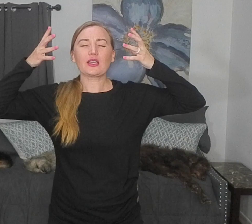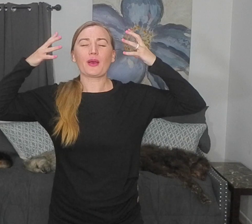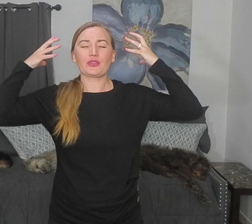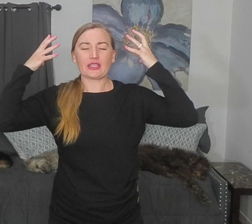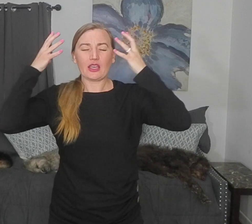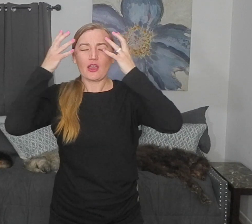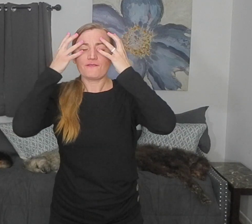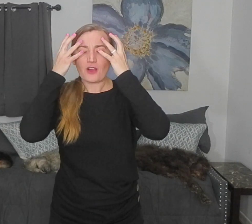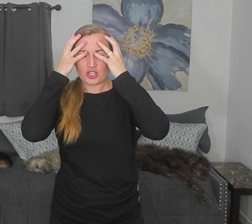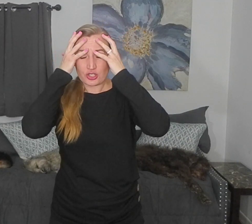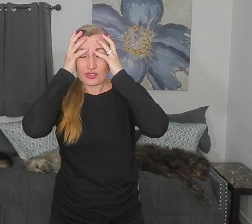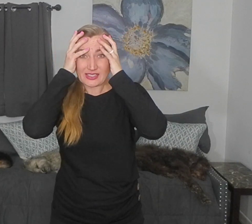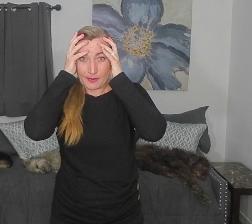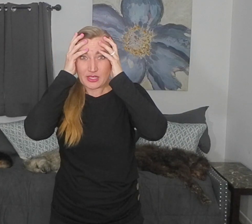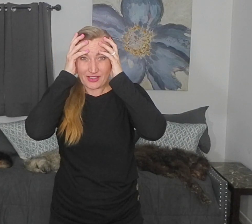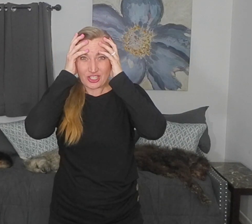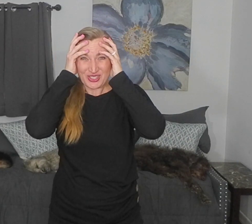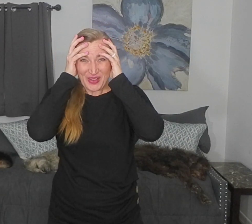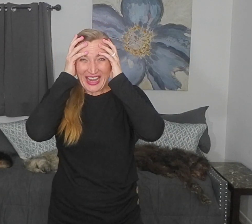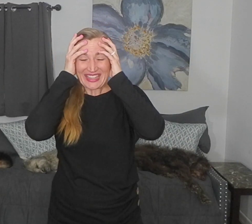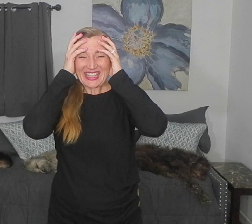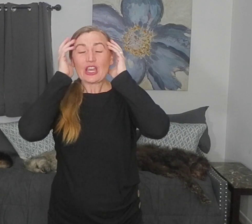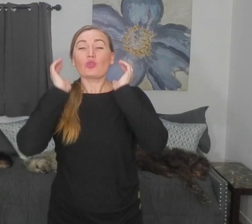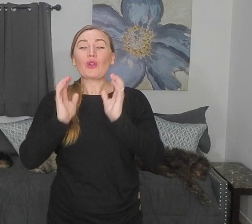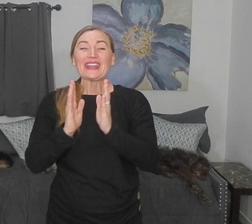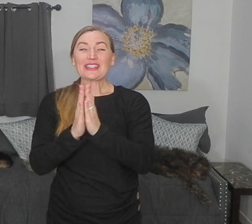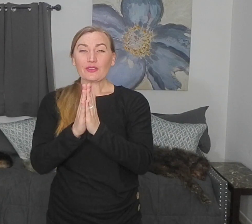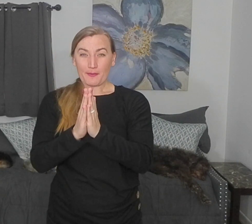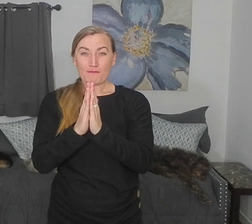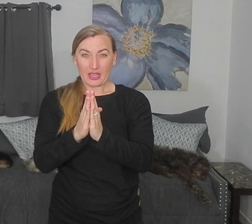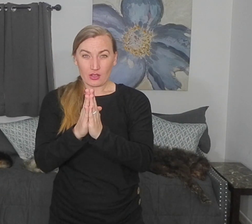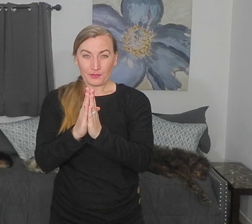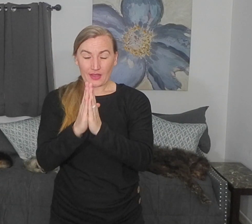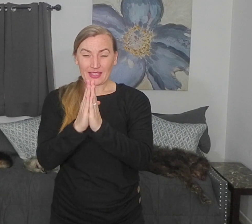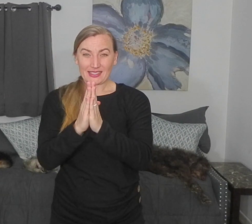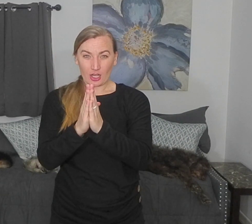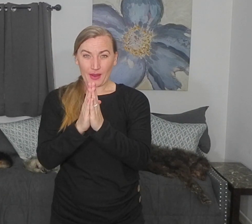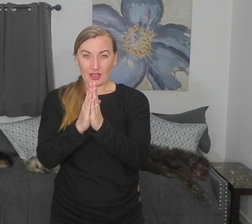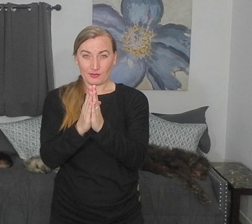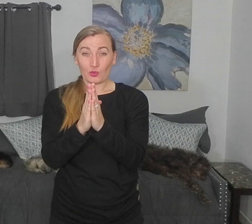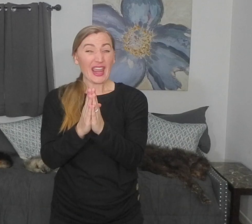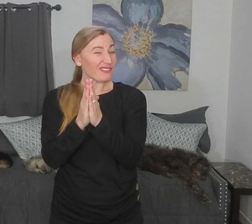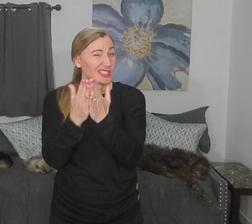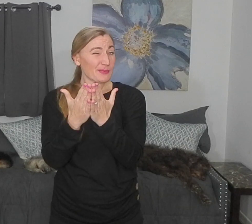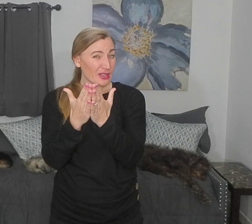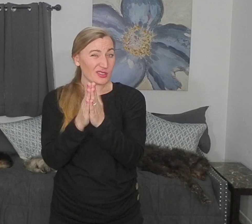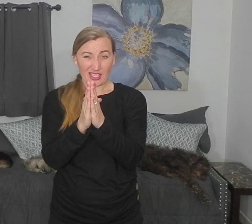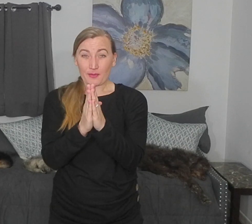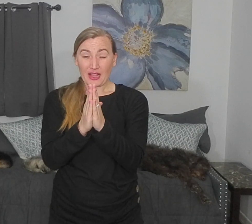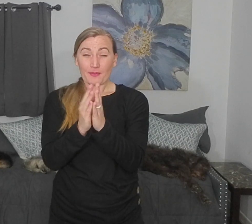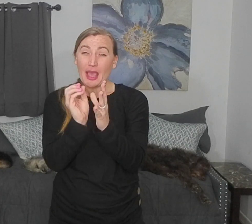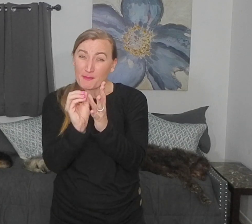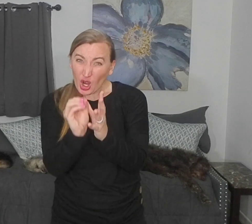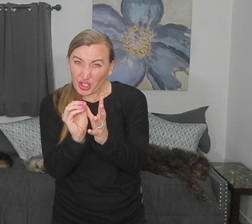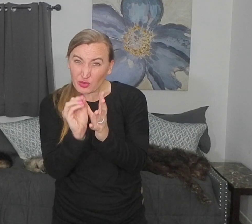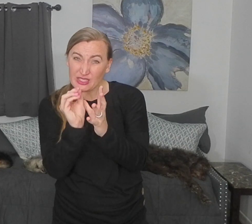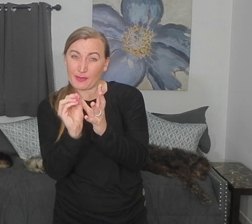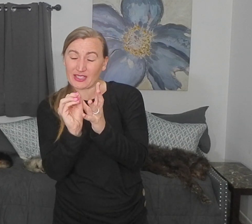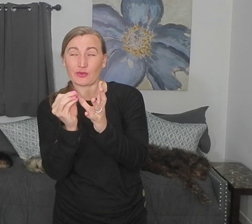about the functional subdivisions, right? Right down the middle of the cerebellum, we have the spinal cerebellum. That part is